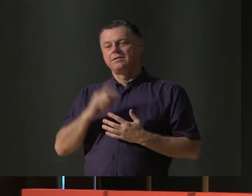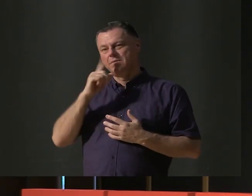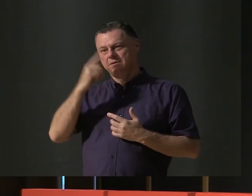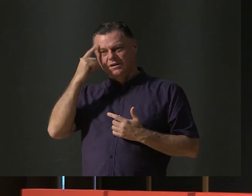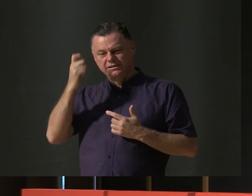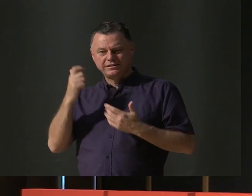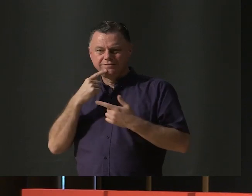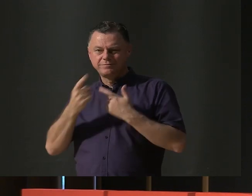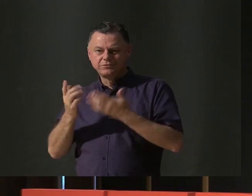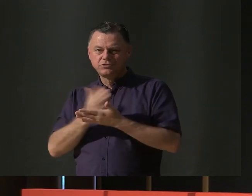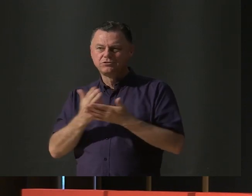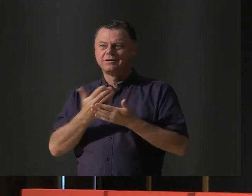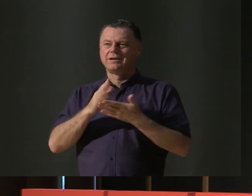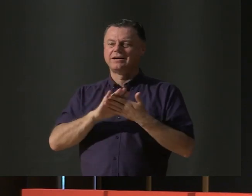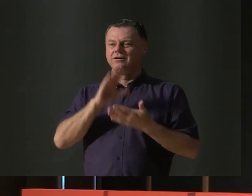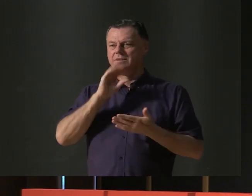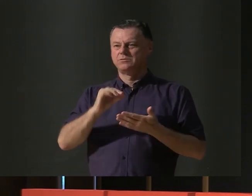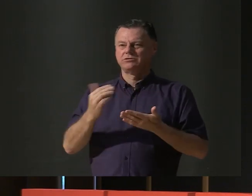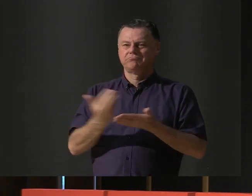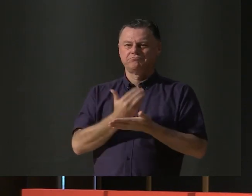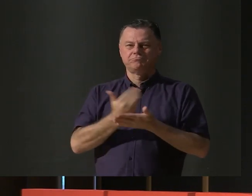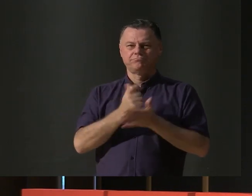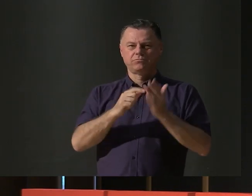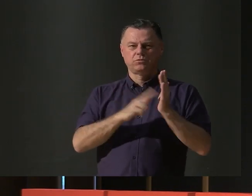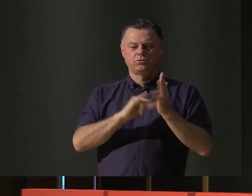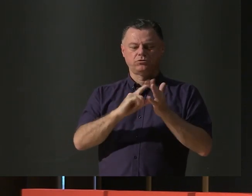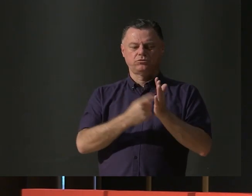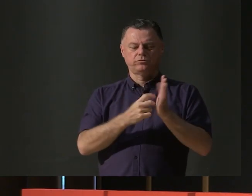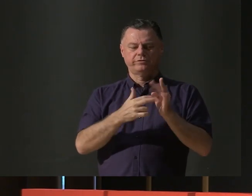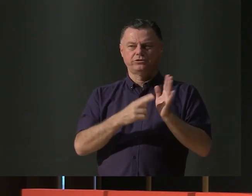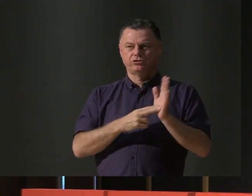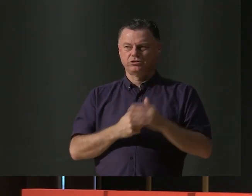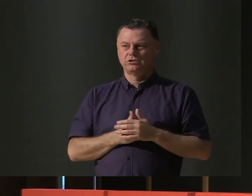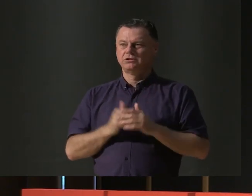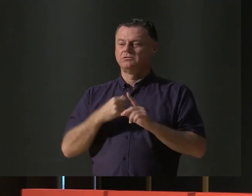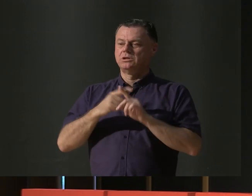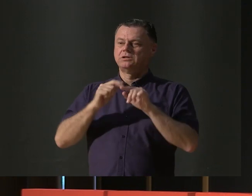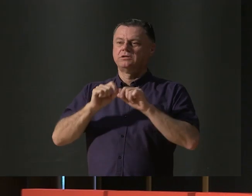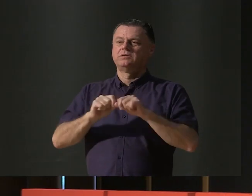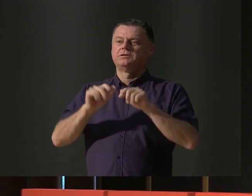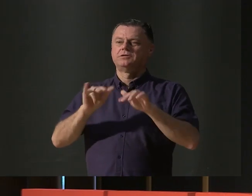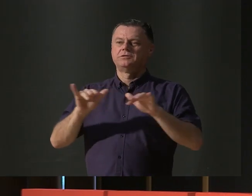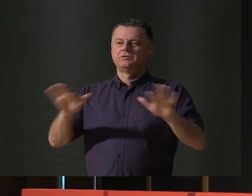of conservation efforts, the ripple effect disperses throughout the community and beyond, creating change.